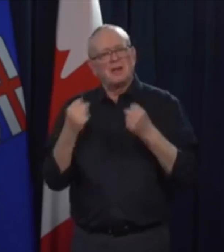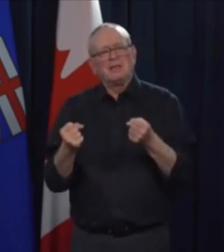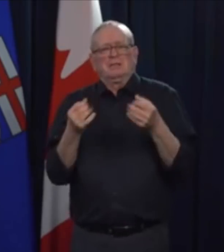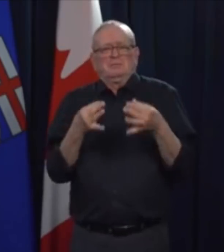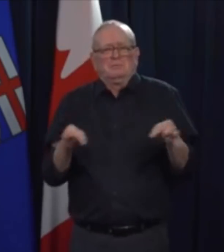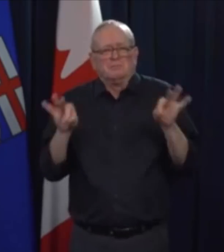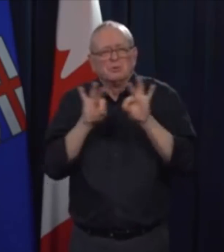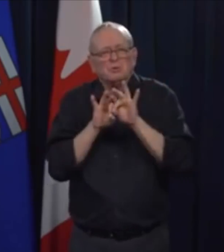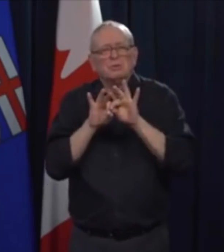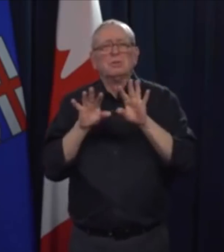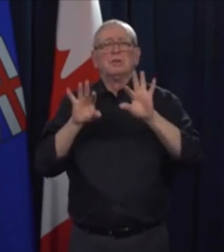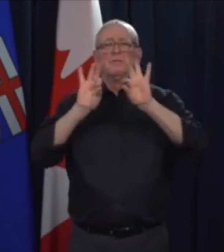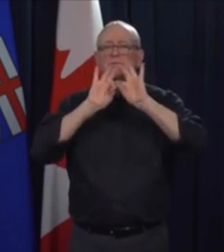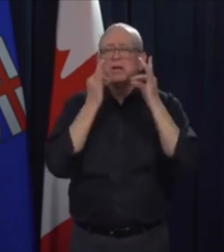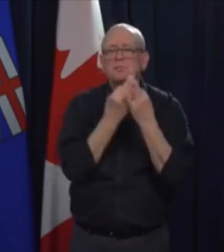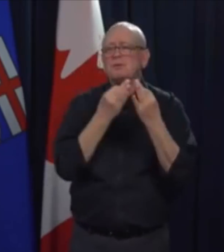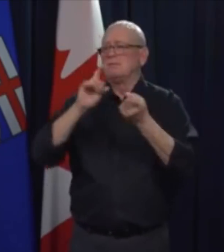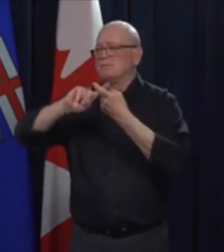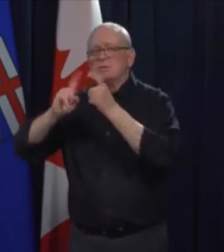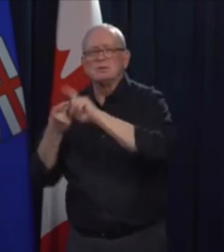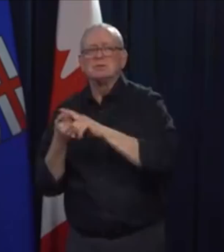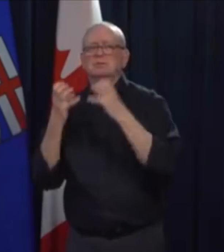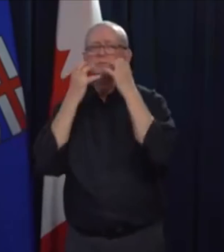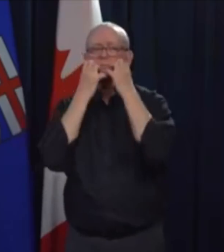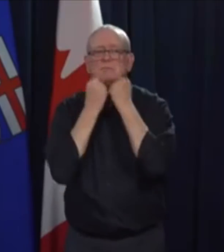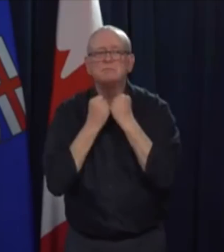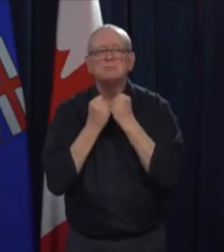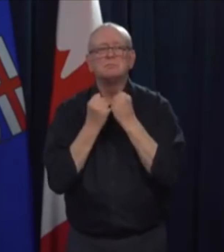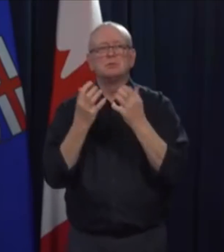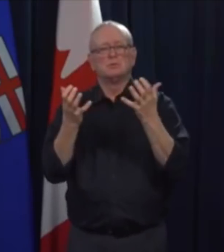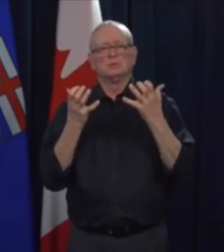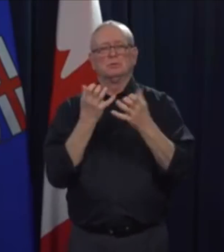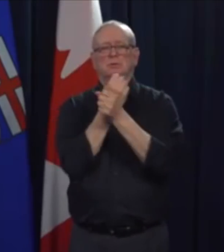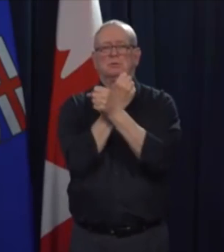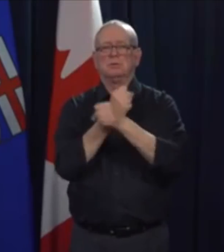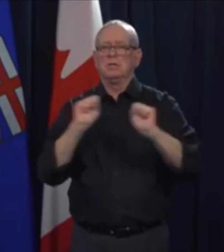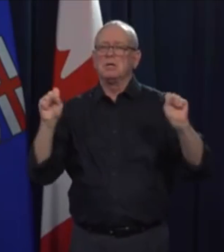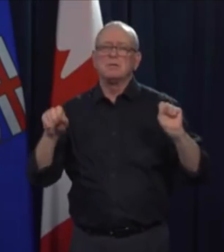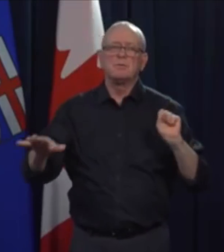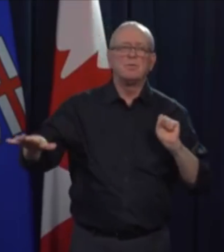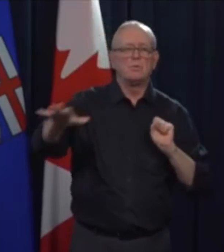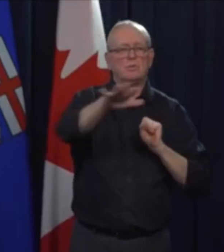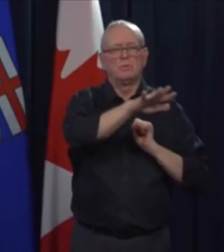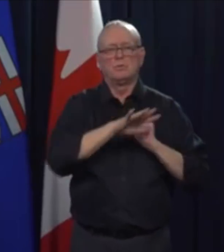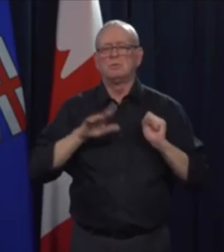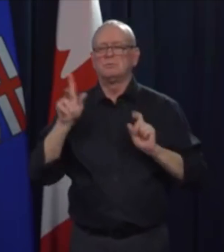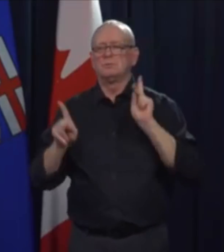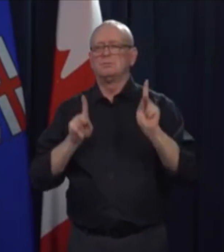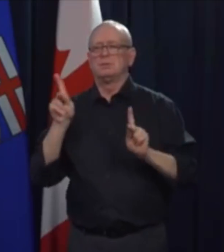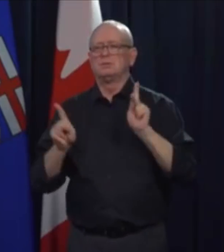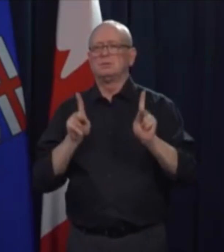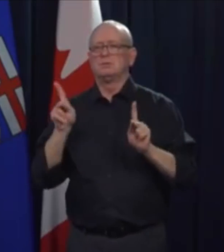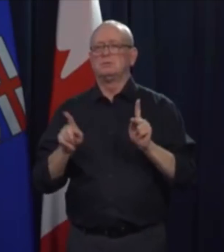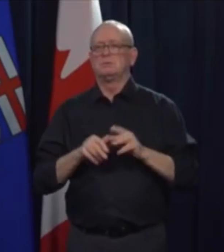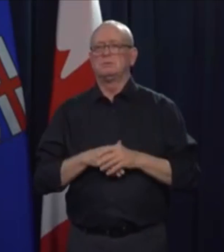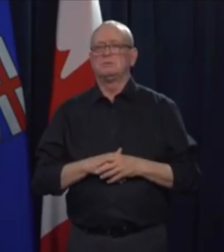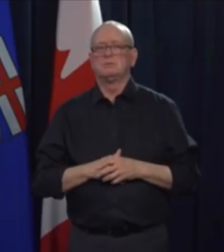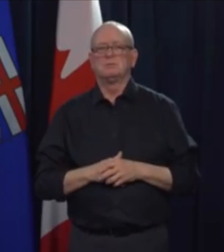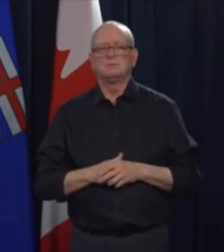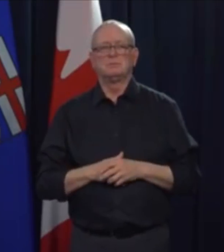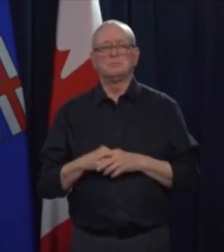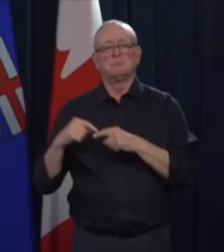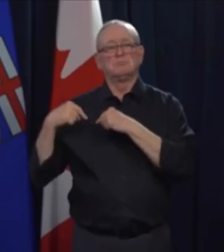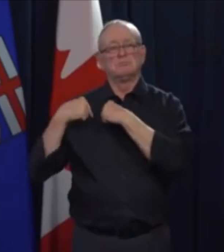and keep each other safe. In the past week, we have also seen an increase in Albertans returning from international travel